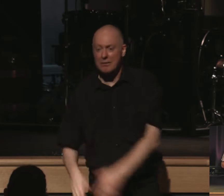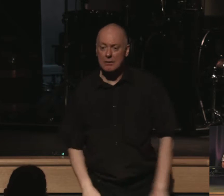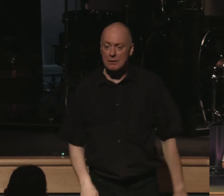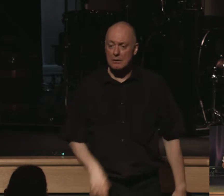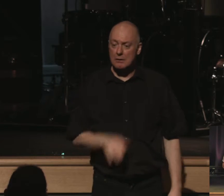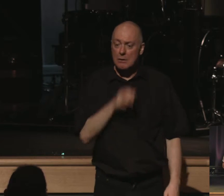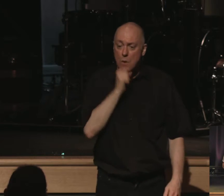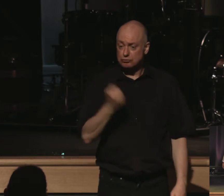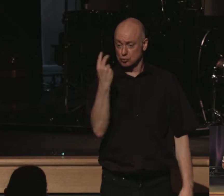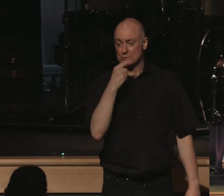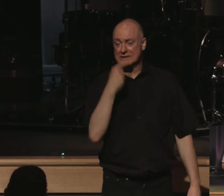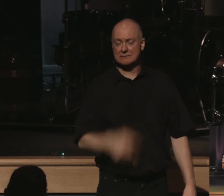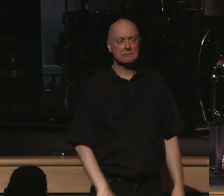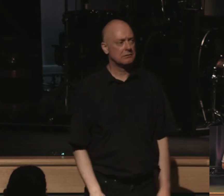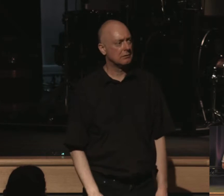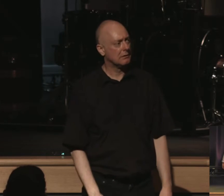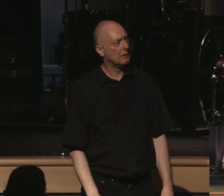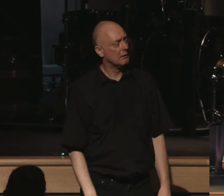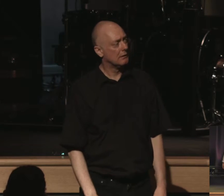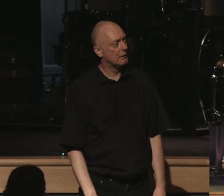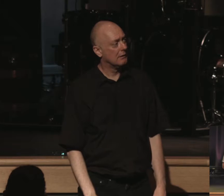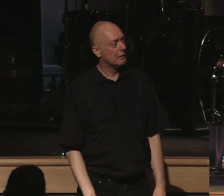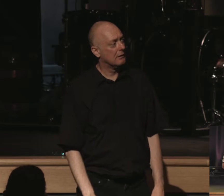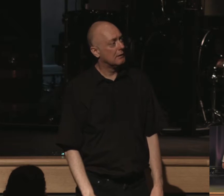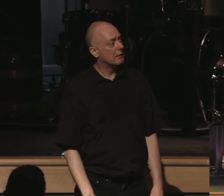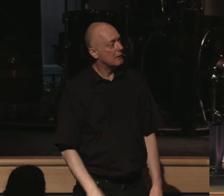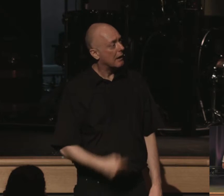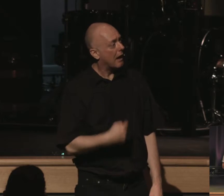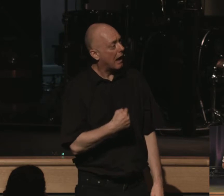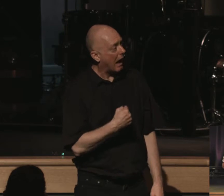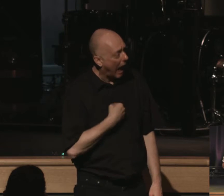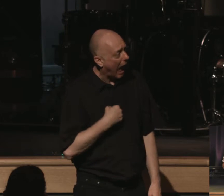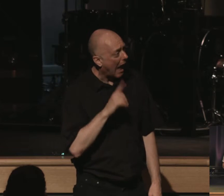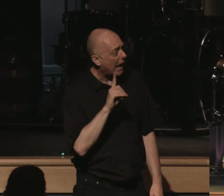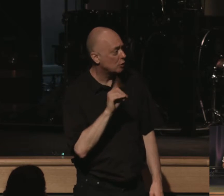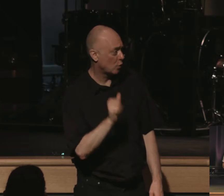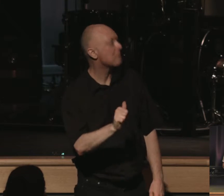And they say, quote, I do it myself.